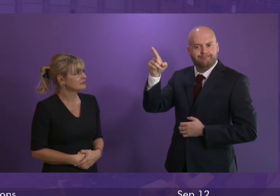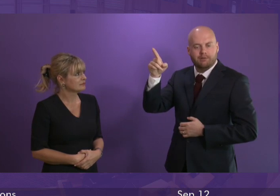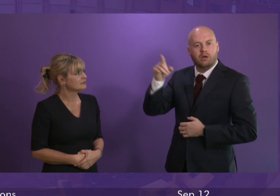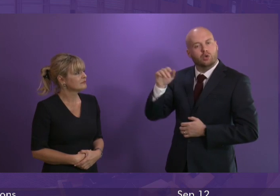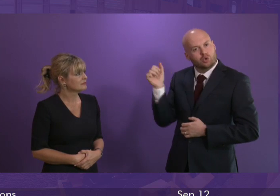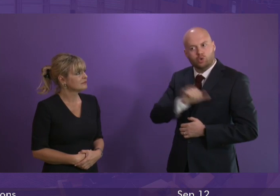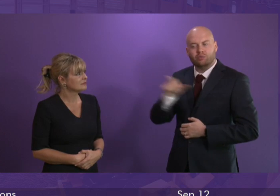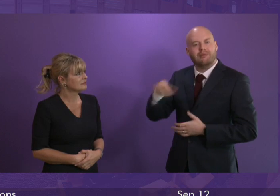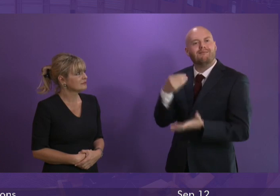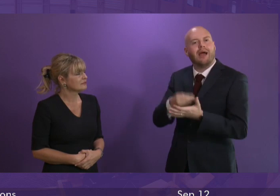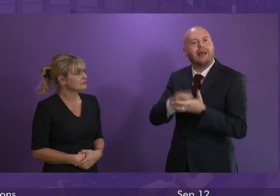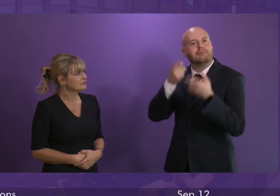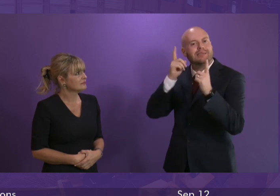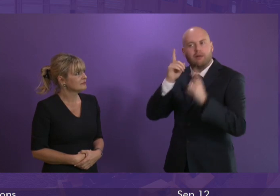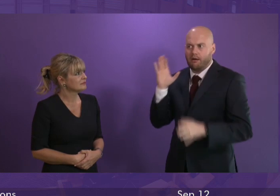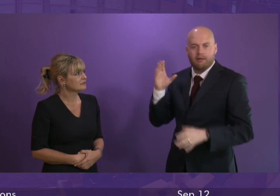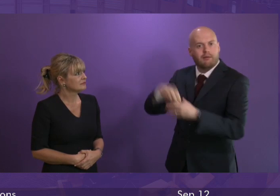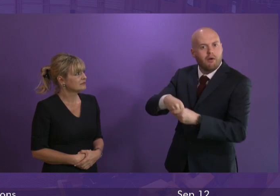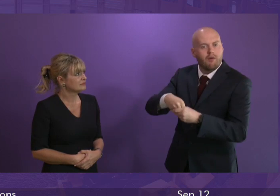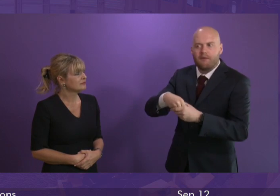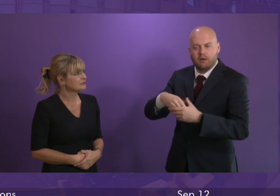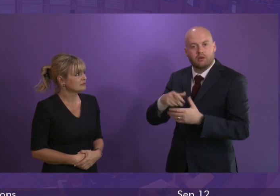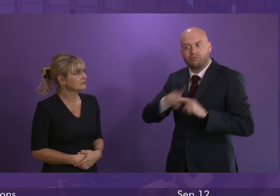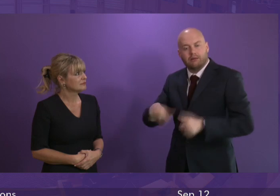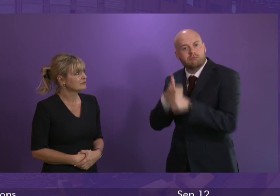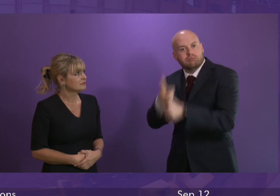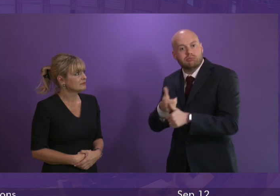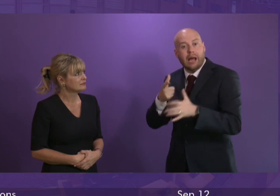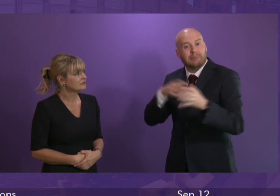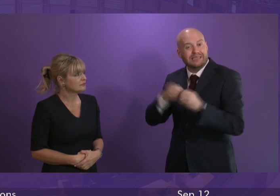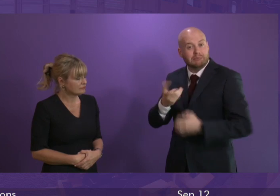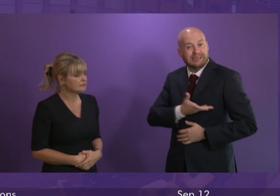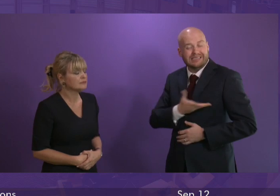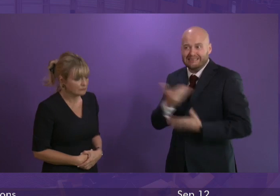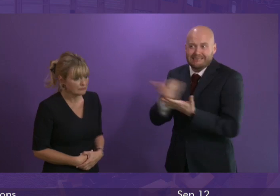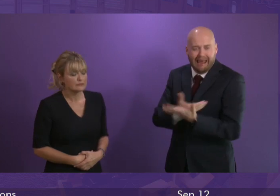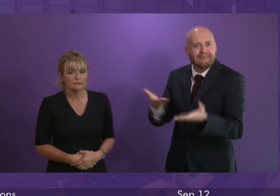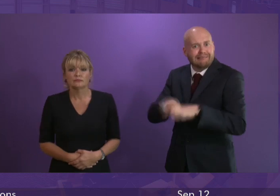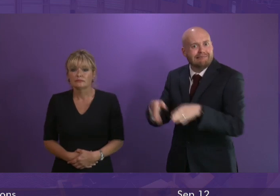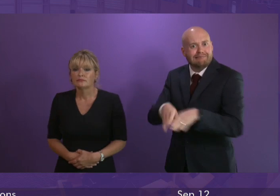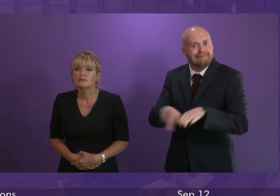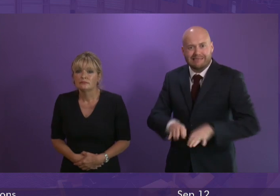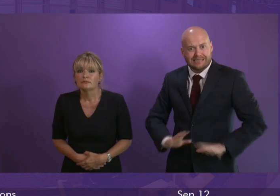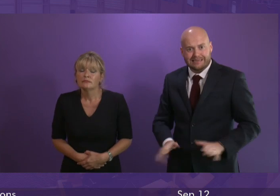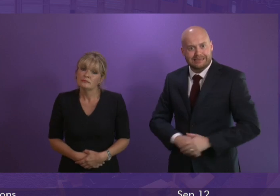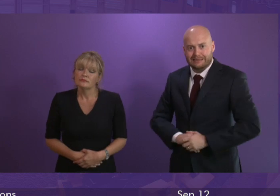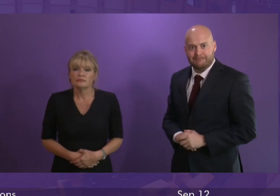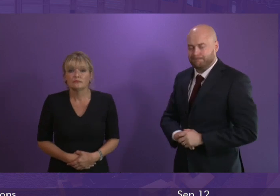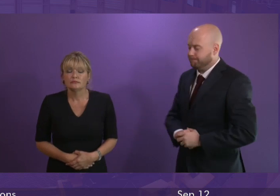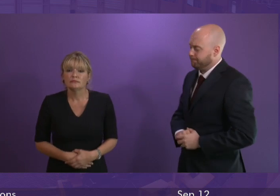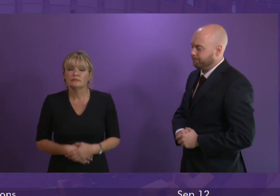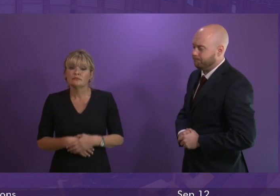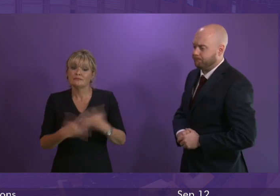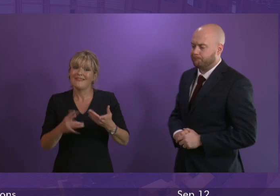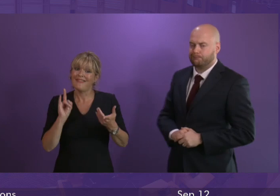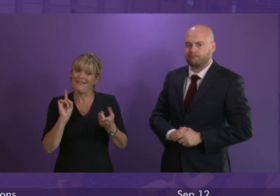review the rates regime or stand by whilst more Aberdeen businesses go under first minister well of course in terms of